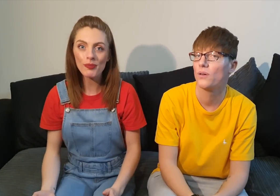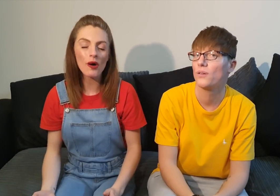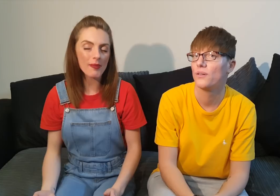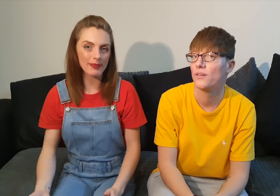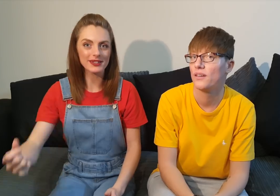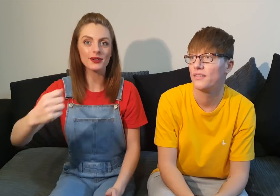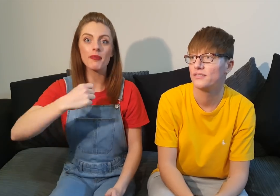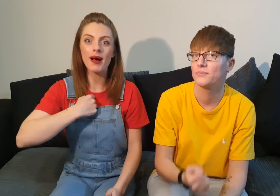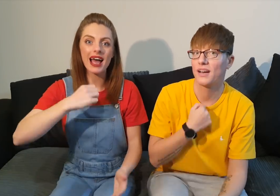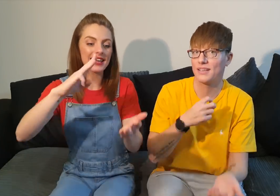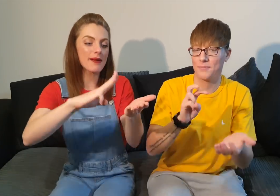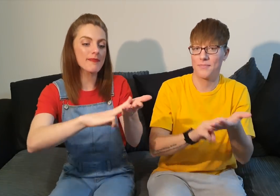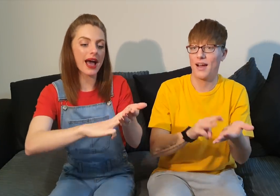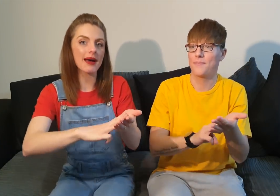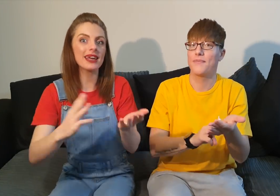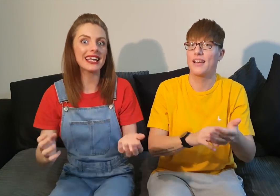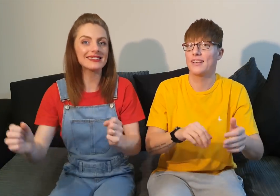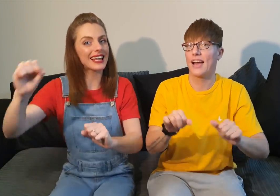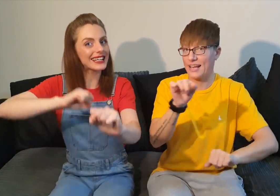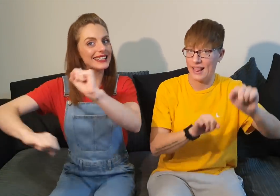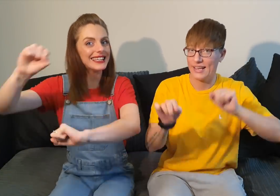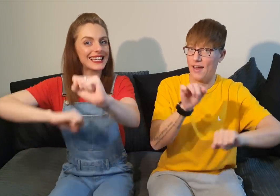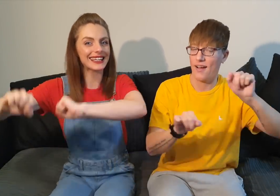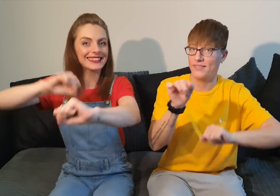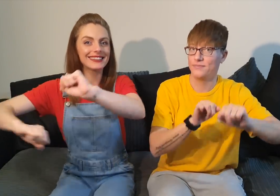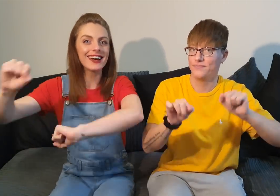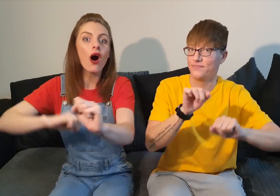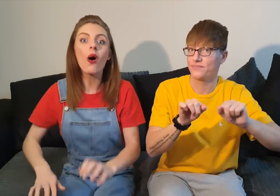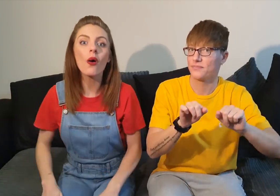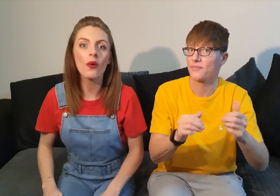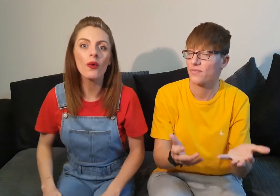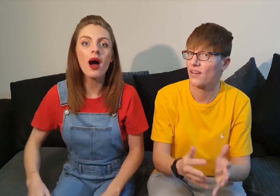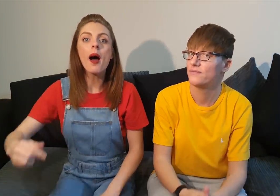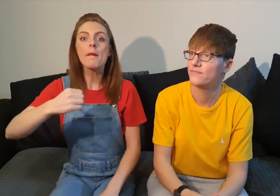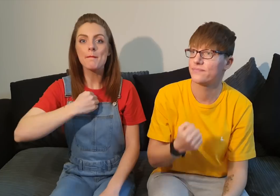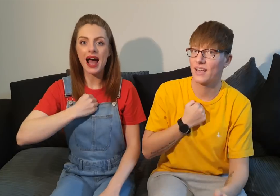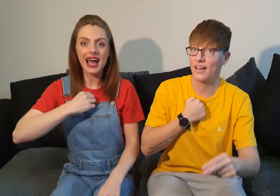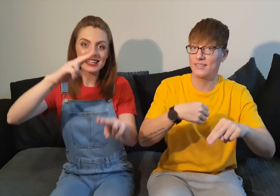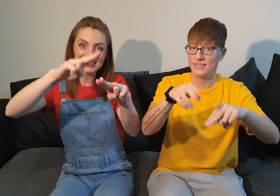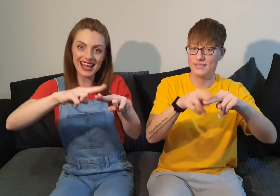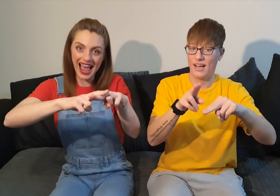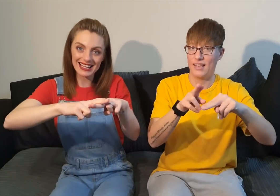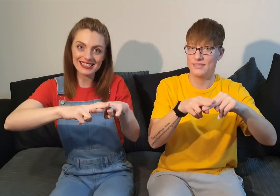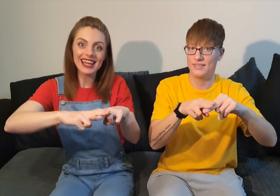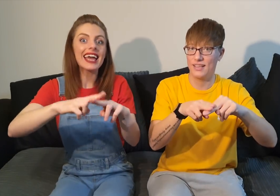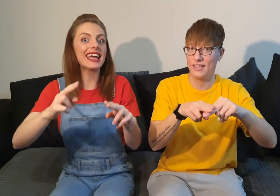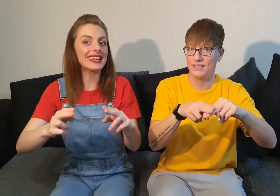or mommy so my mam is a cleaner or my dad is